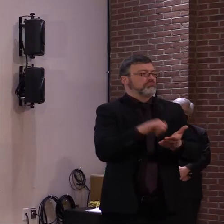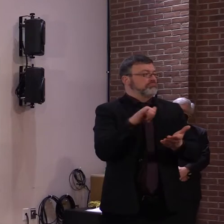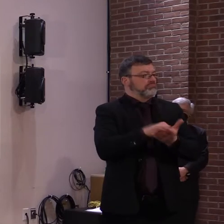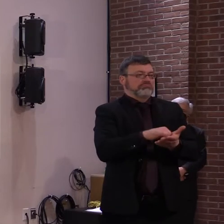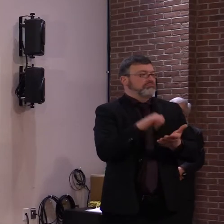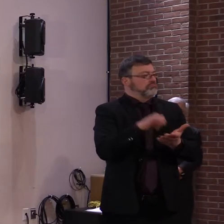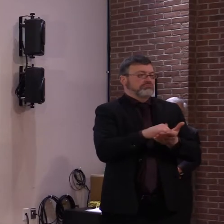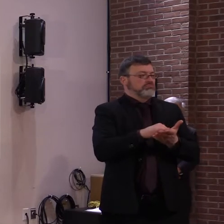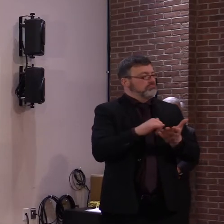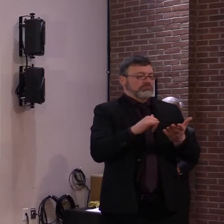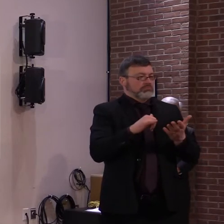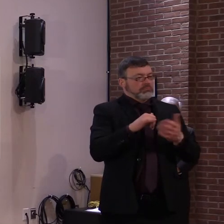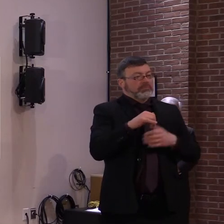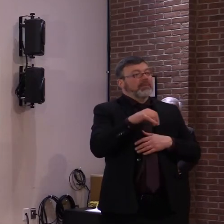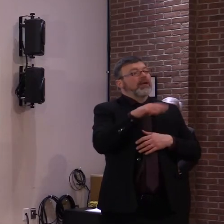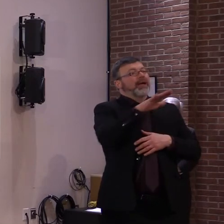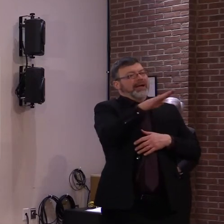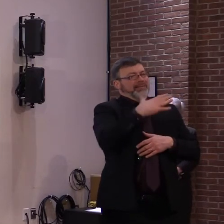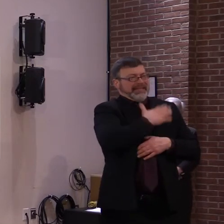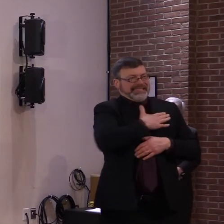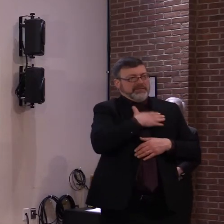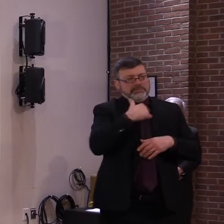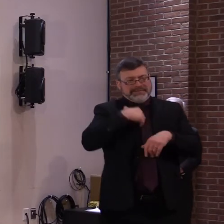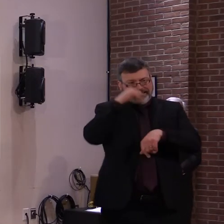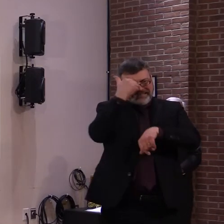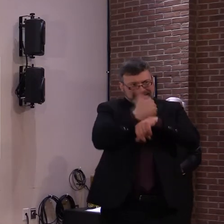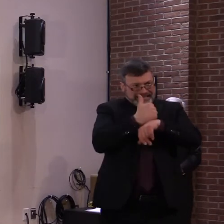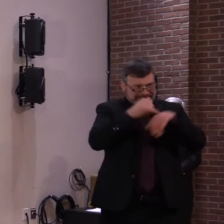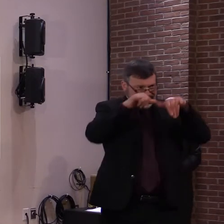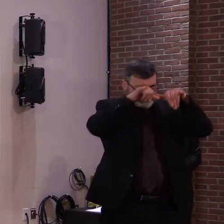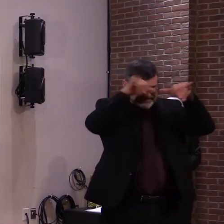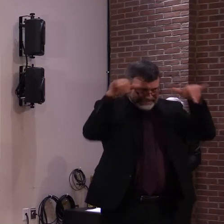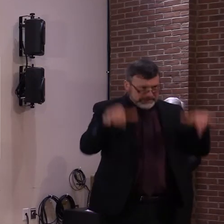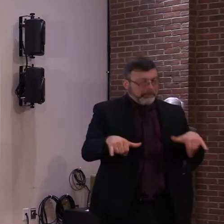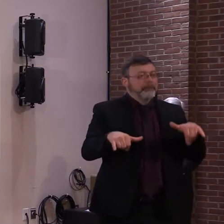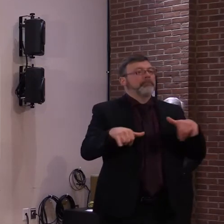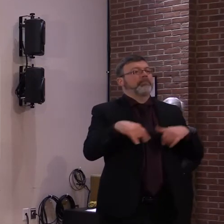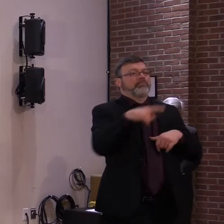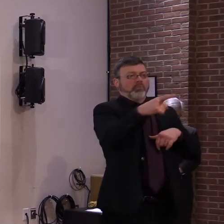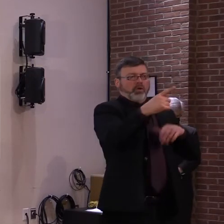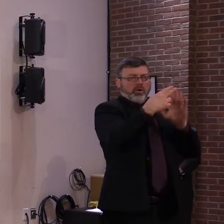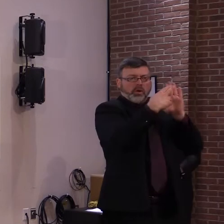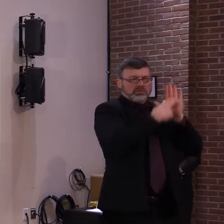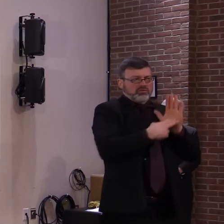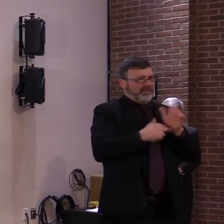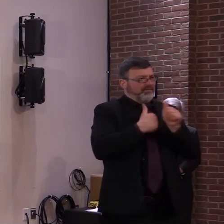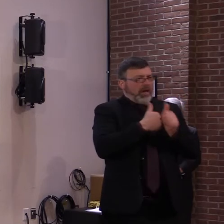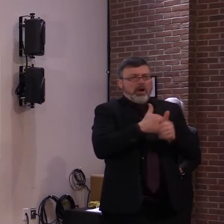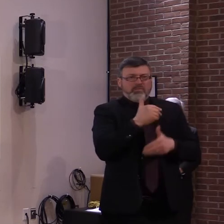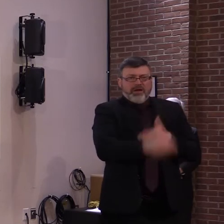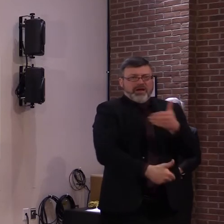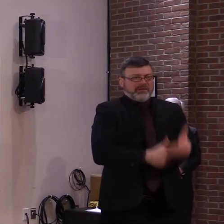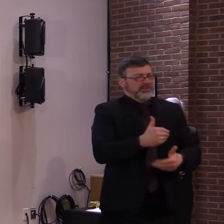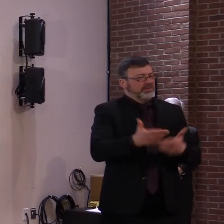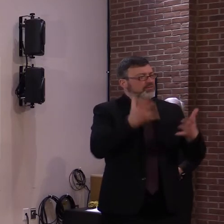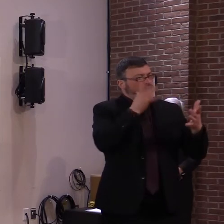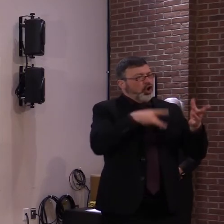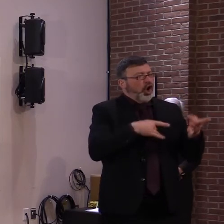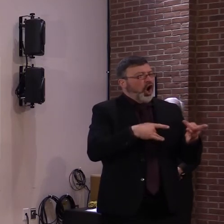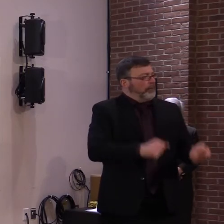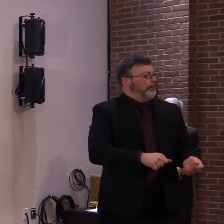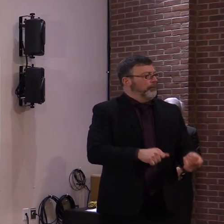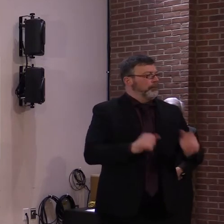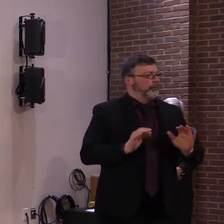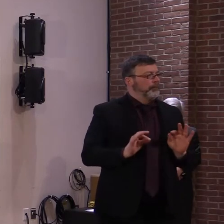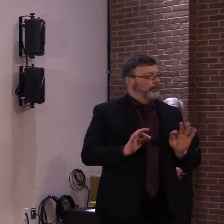By waiting until we have more details to share, you'll be helping our staff focus on the difficult and complex work to prepare